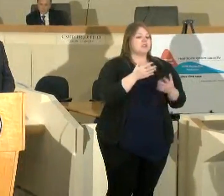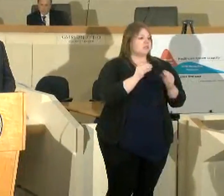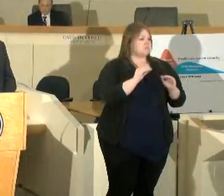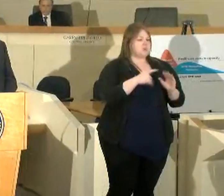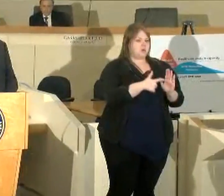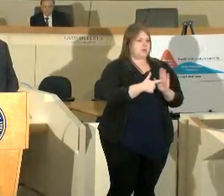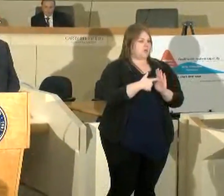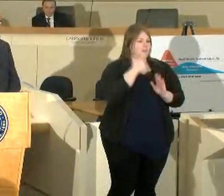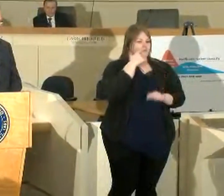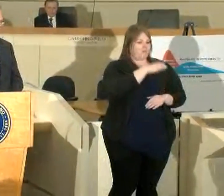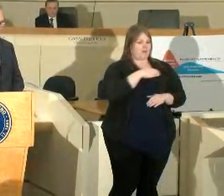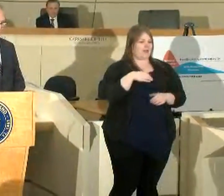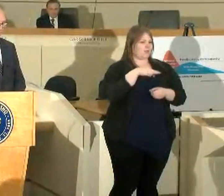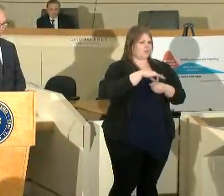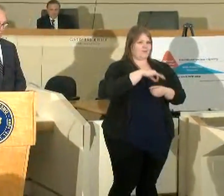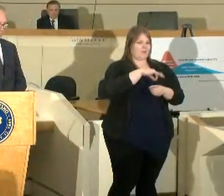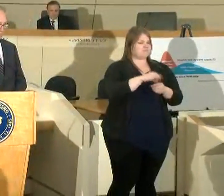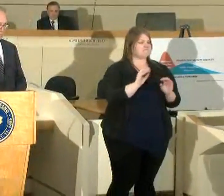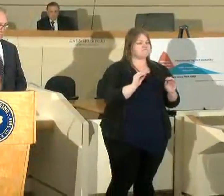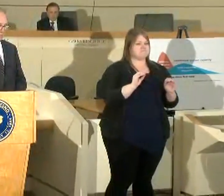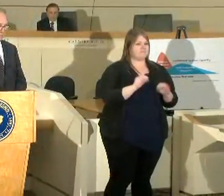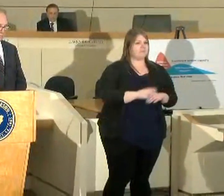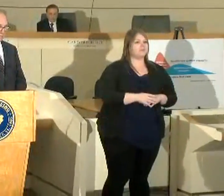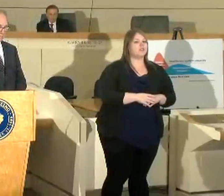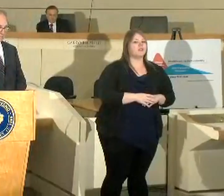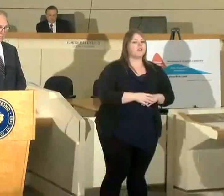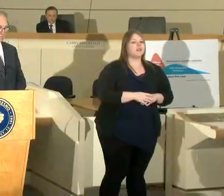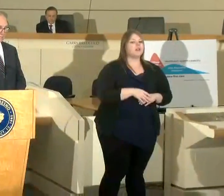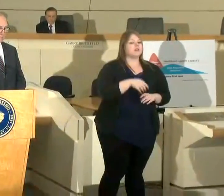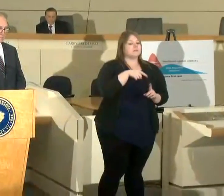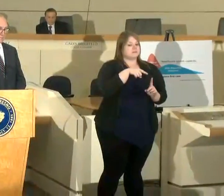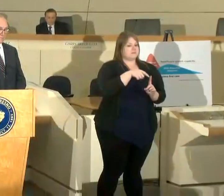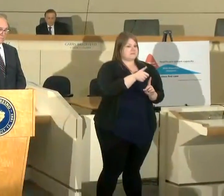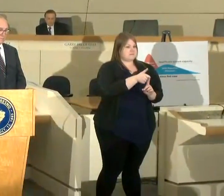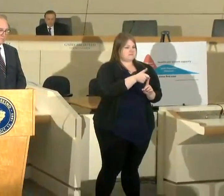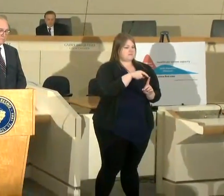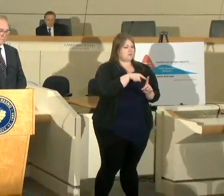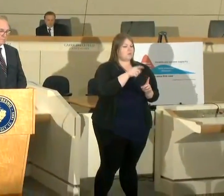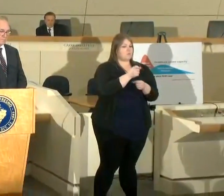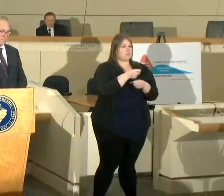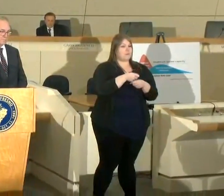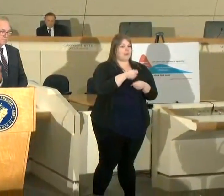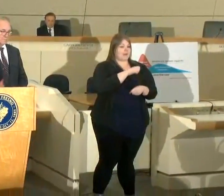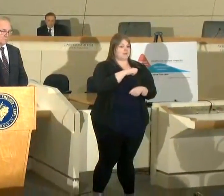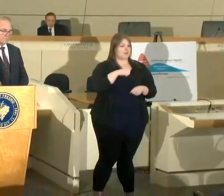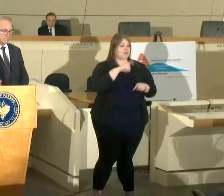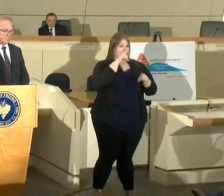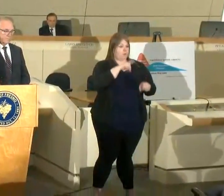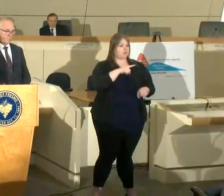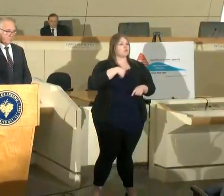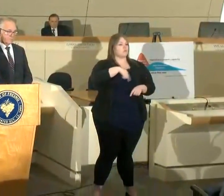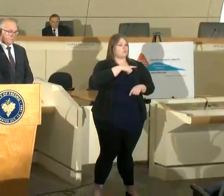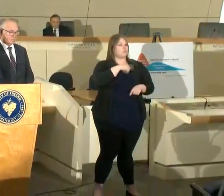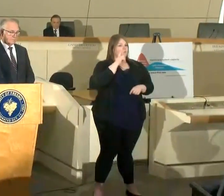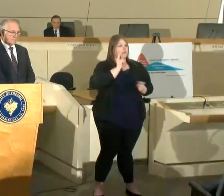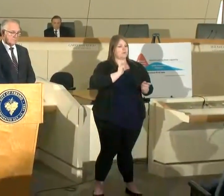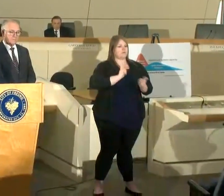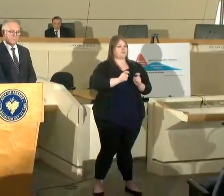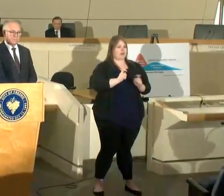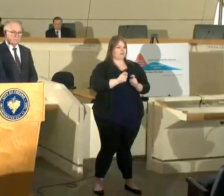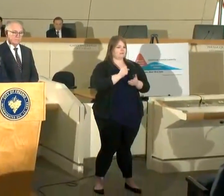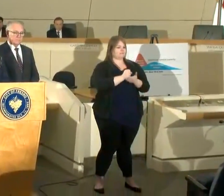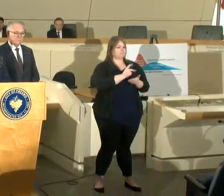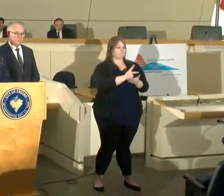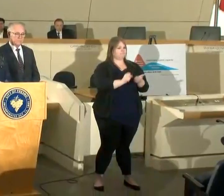no requirement for the council to vote on it um as she makes administrative orders we will routinely ratify them as a